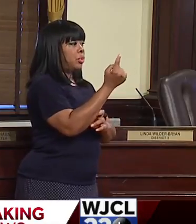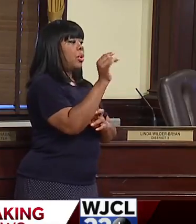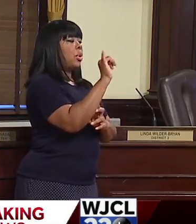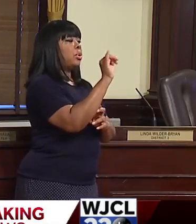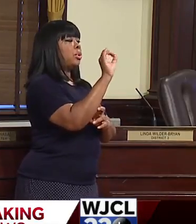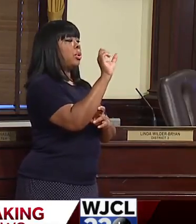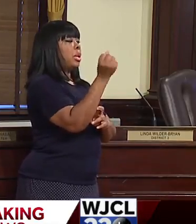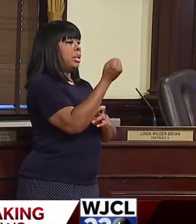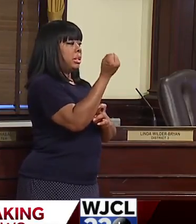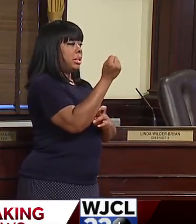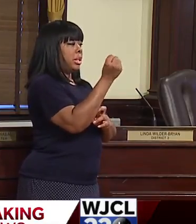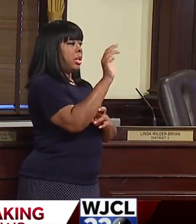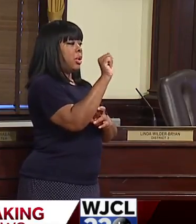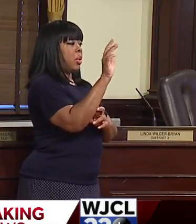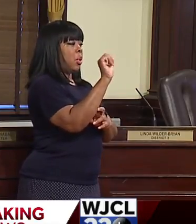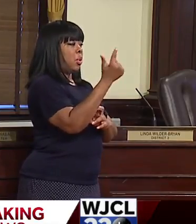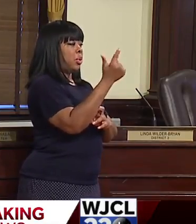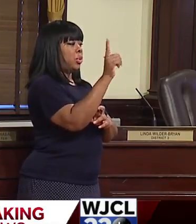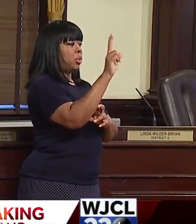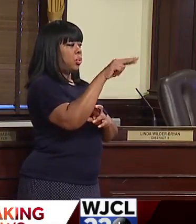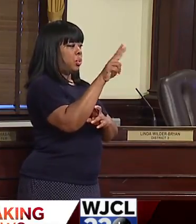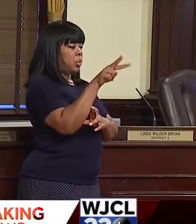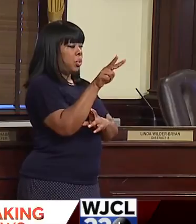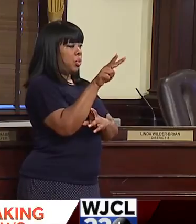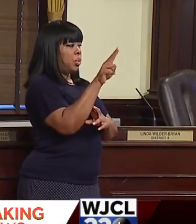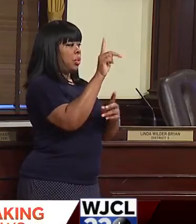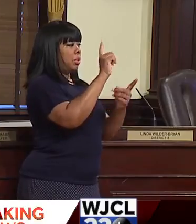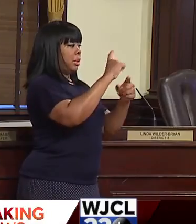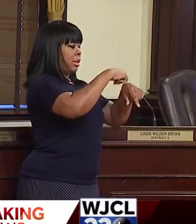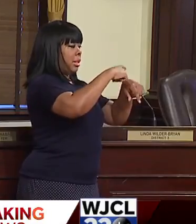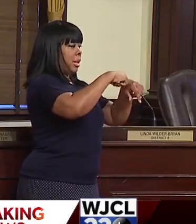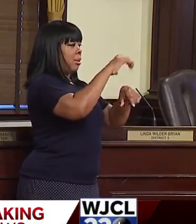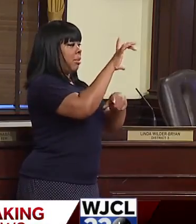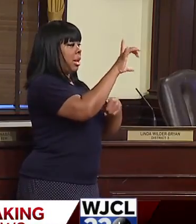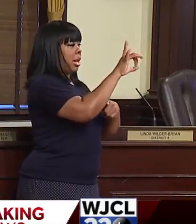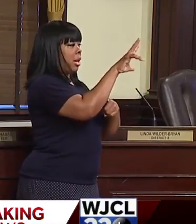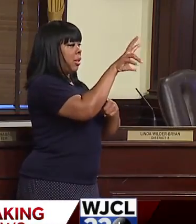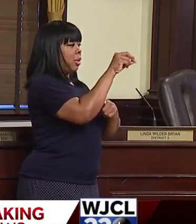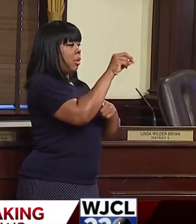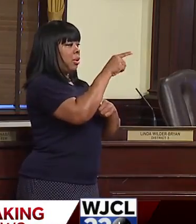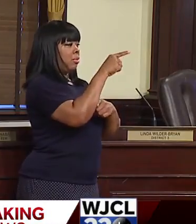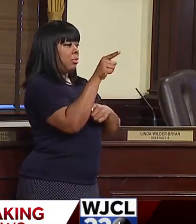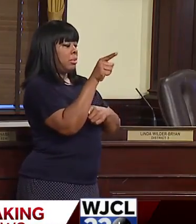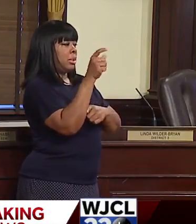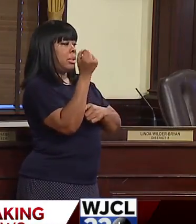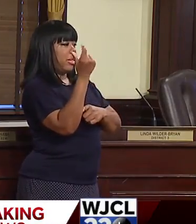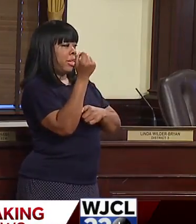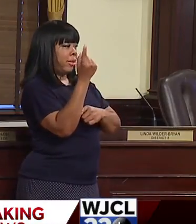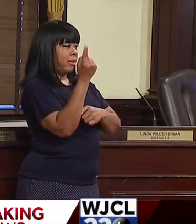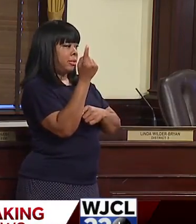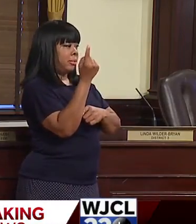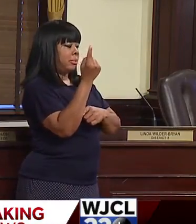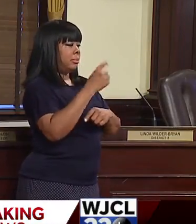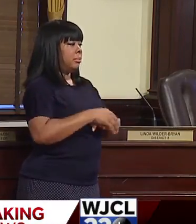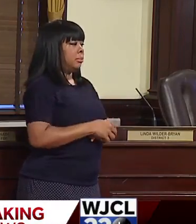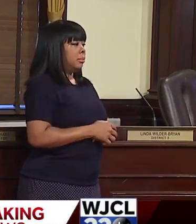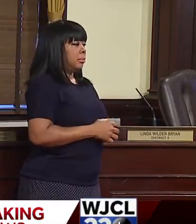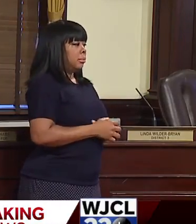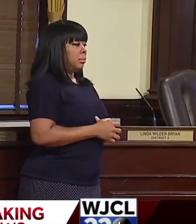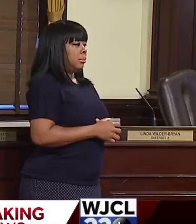Saturday, August the 22nd from 8 30 a.m. until 11 30 a.m.